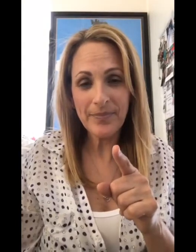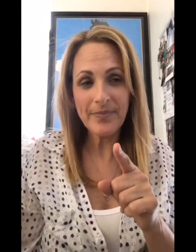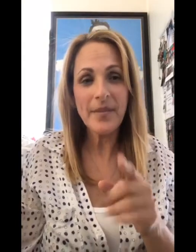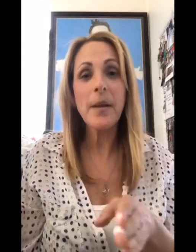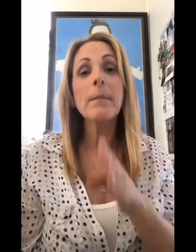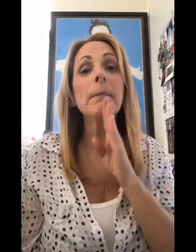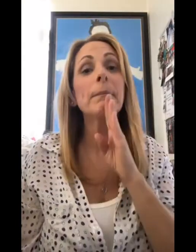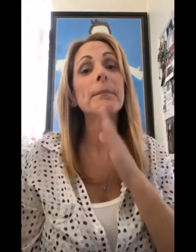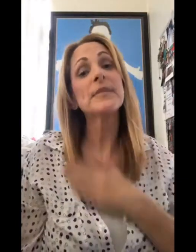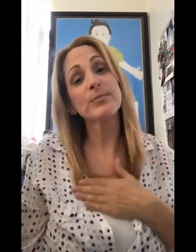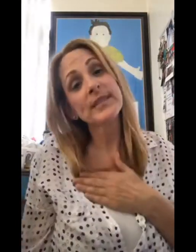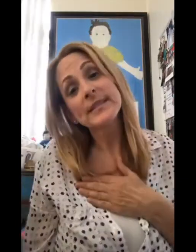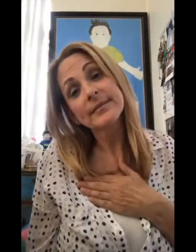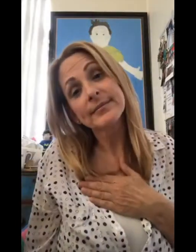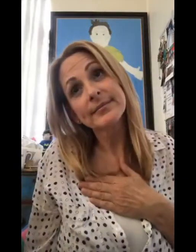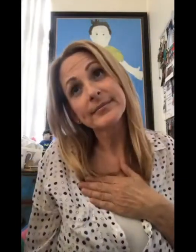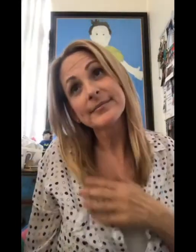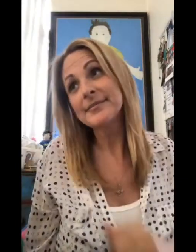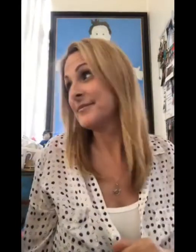this. Bitch, please.